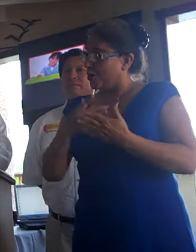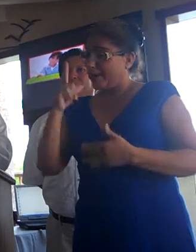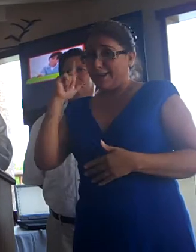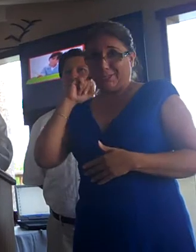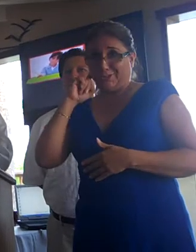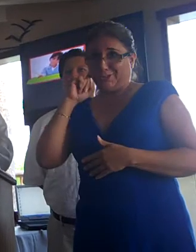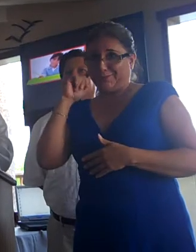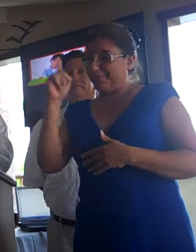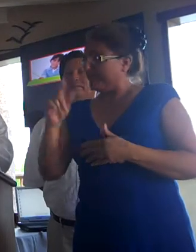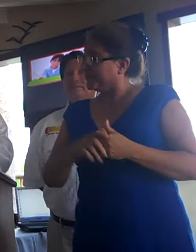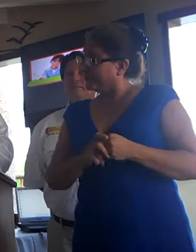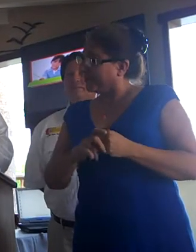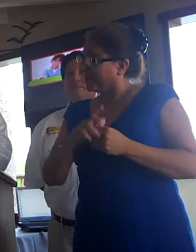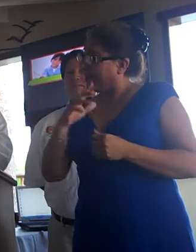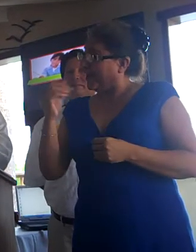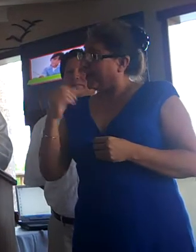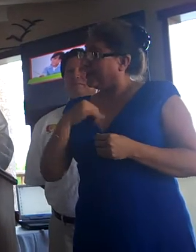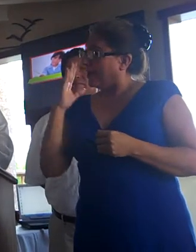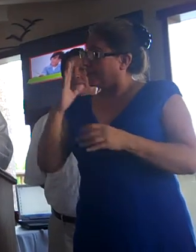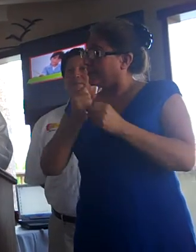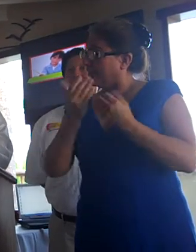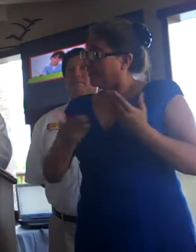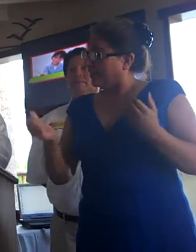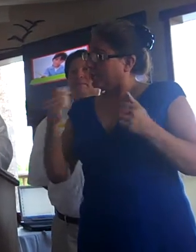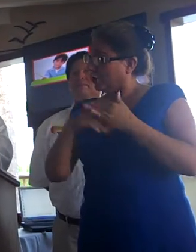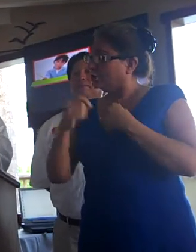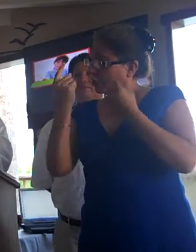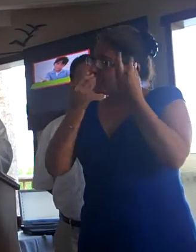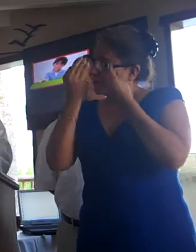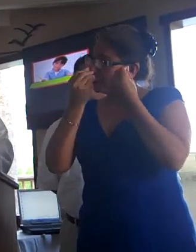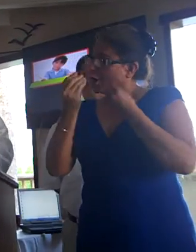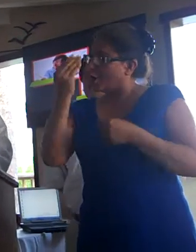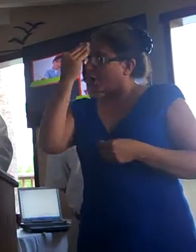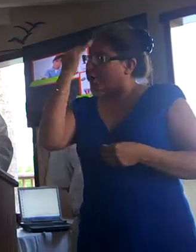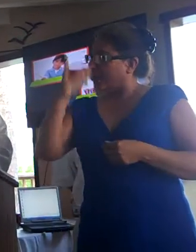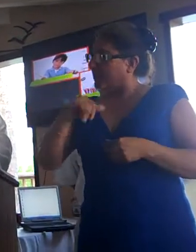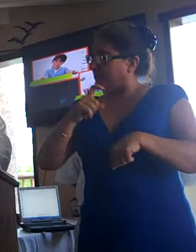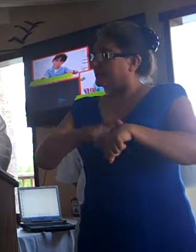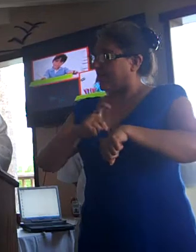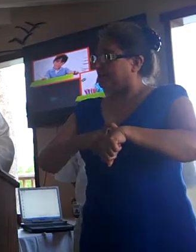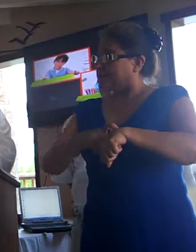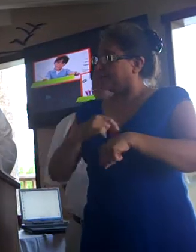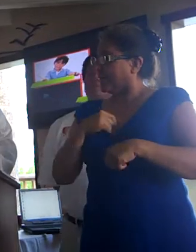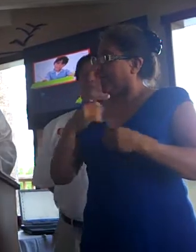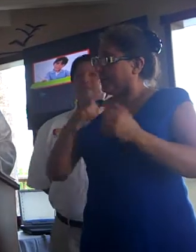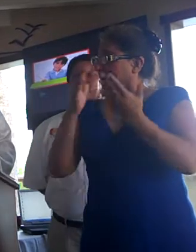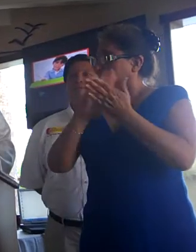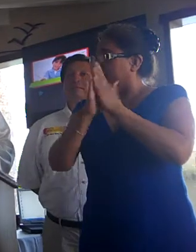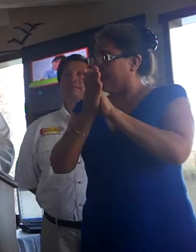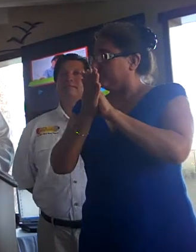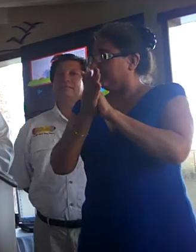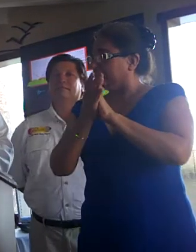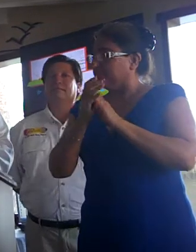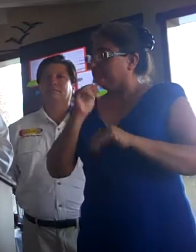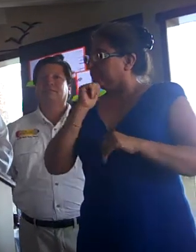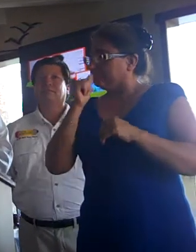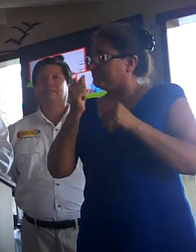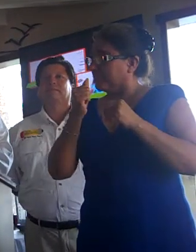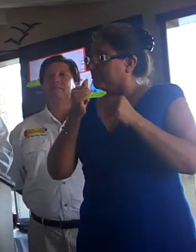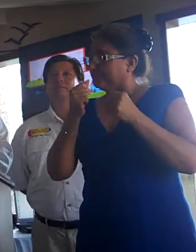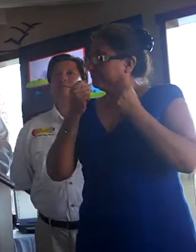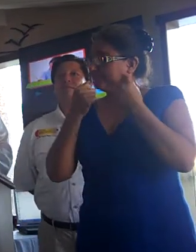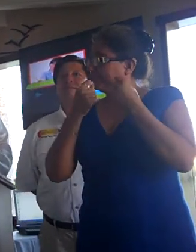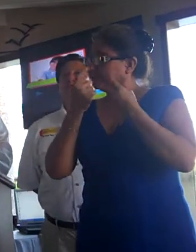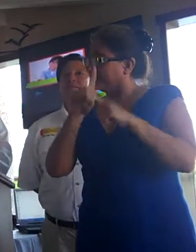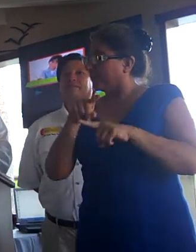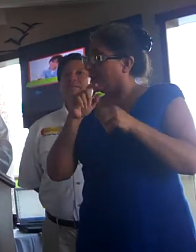am a good listener, and will take things into consideration, knowing that at times I may become intolerant